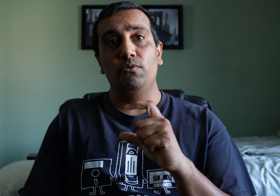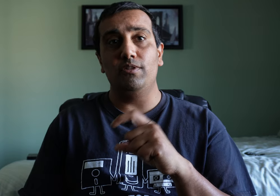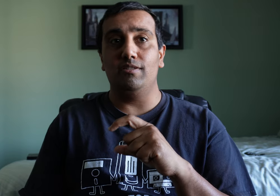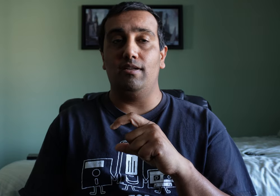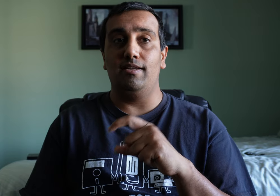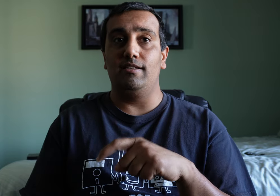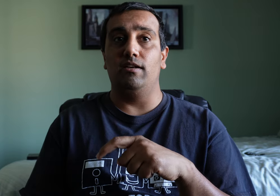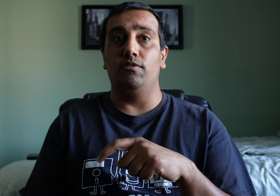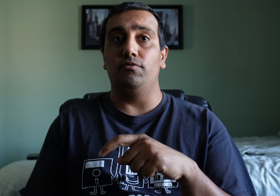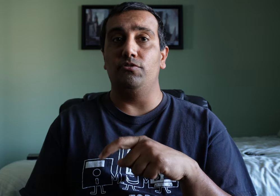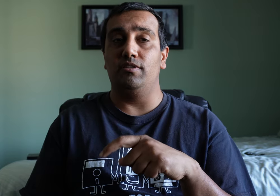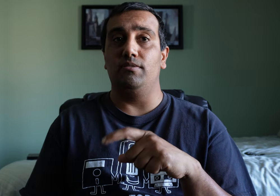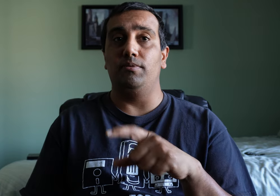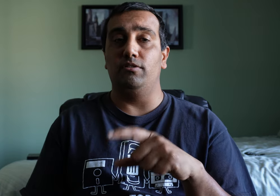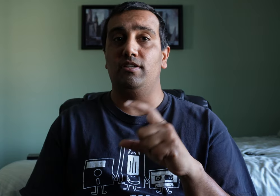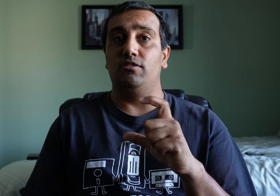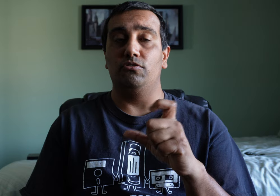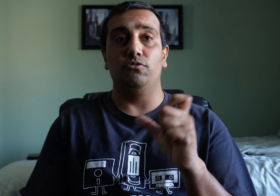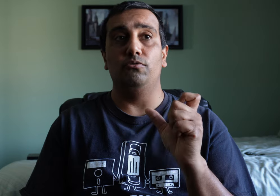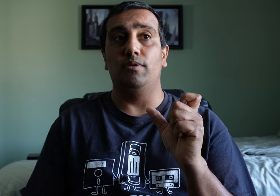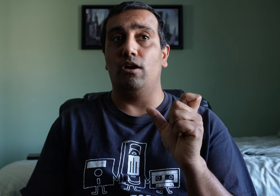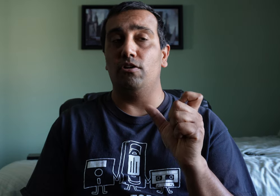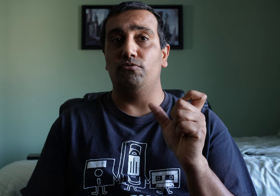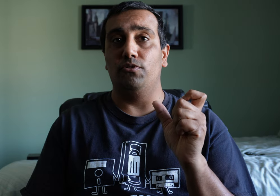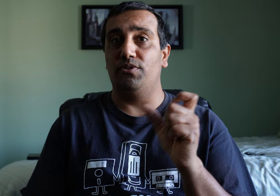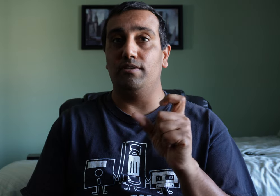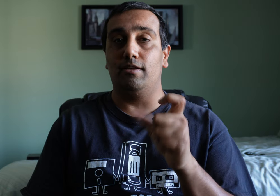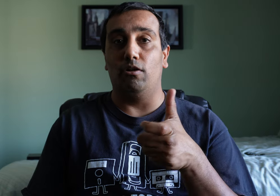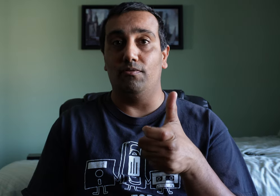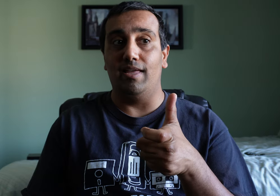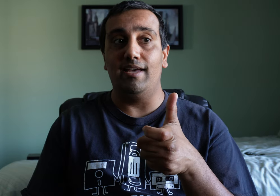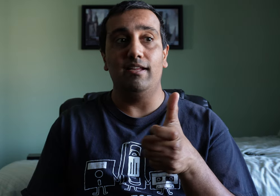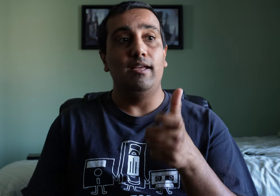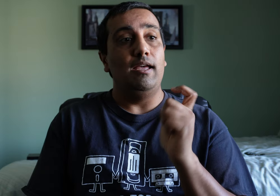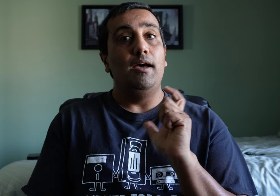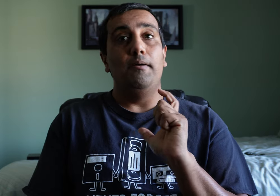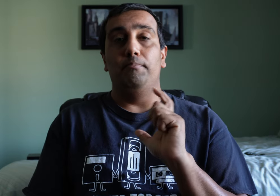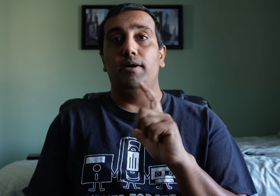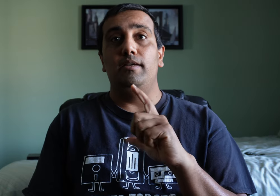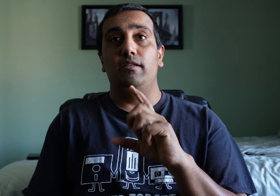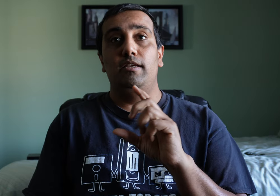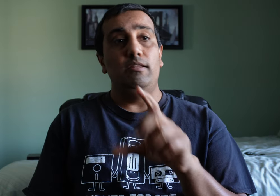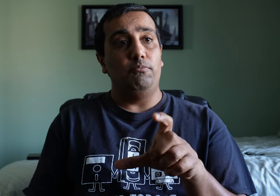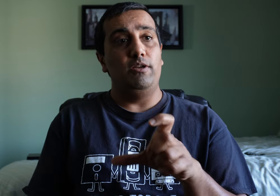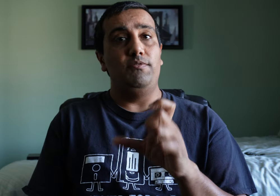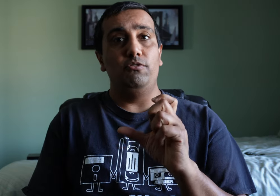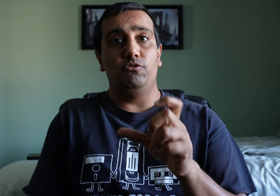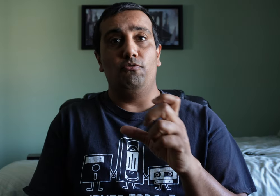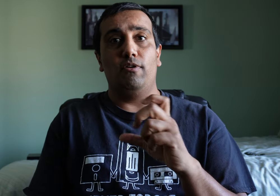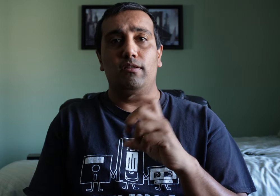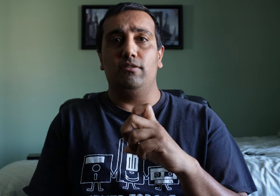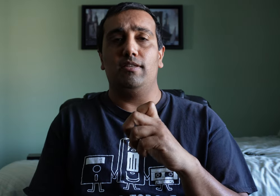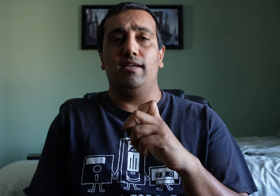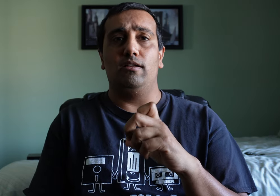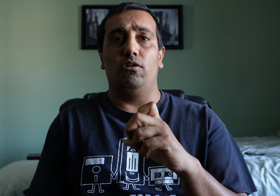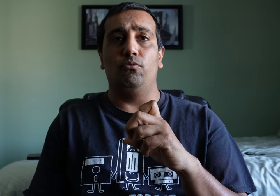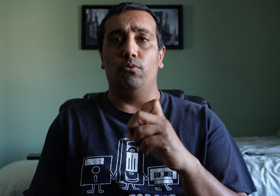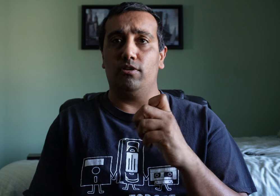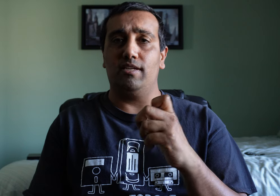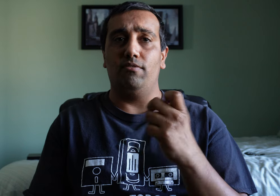with this idea of using the built-in zoom and autofocus and all of that. But in the preview so far, it looks like it all works out